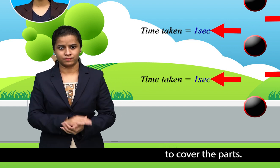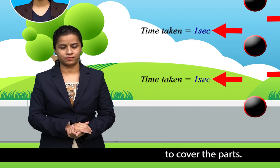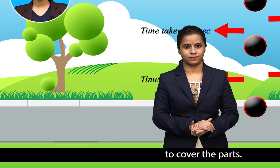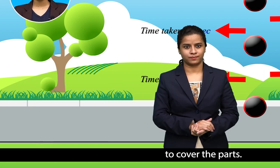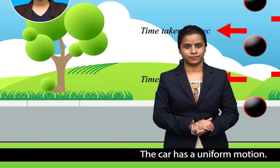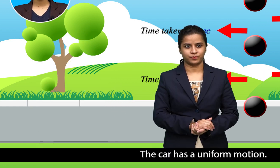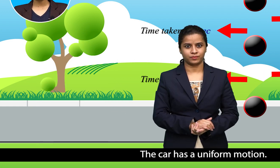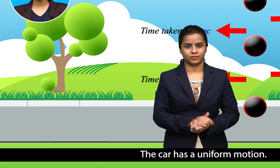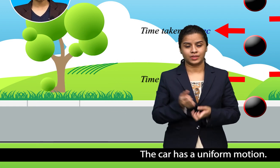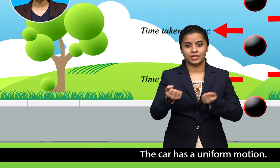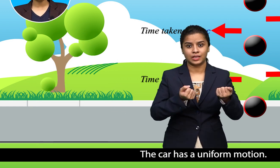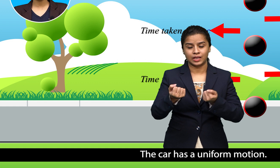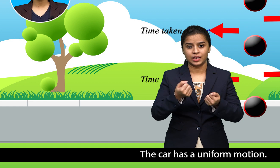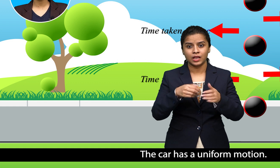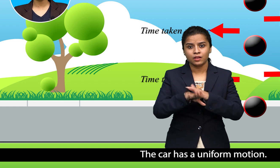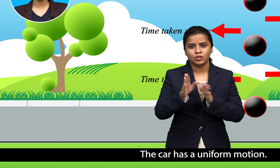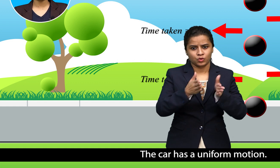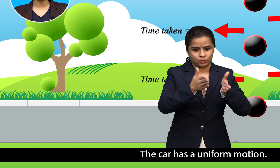the car has a uniform motion